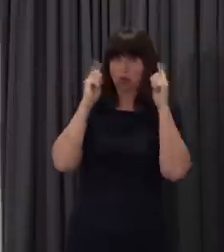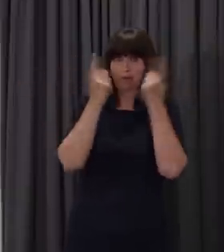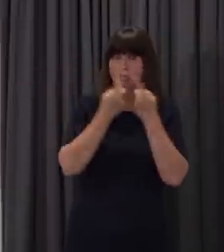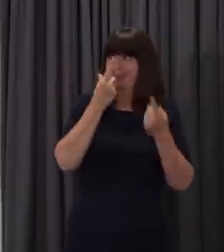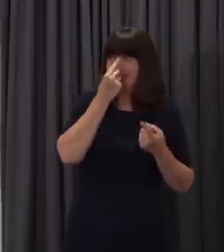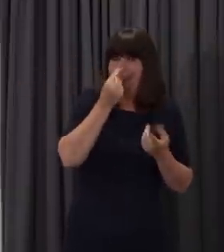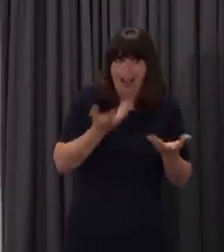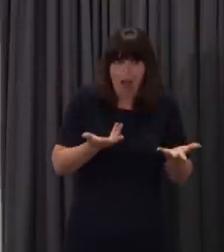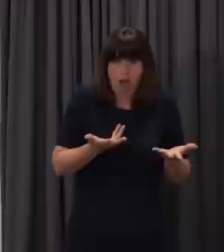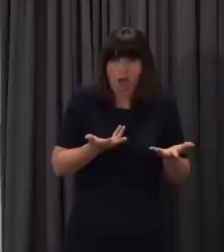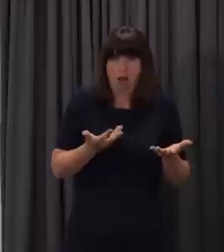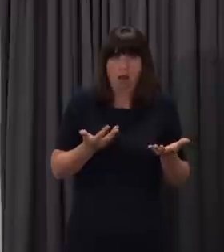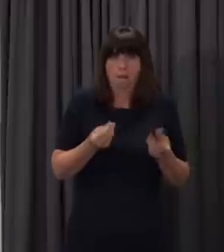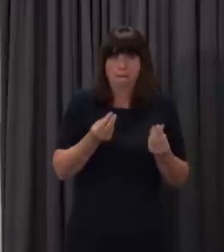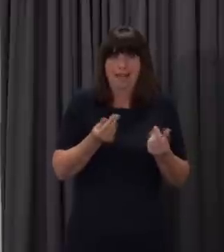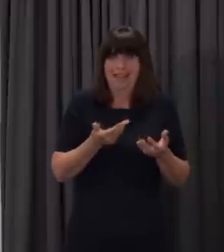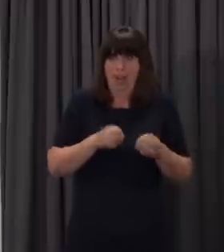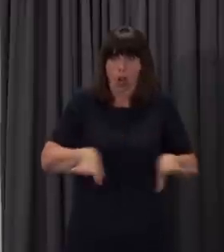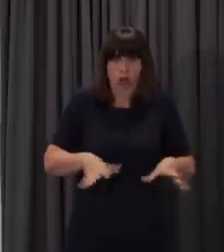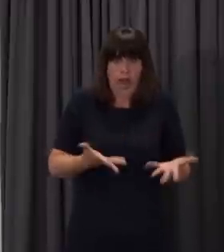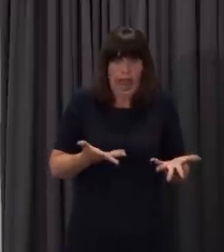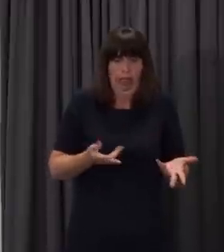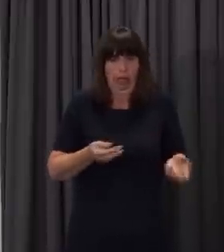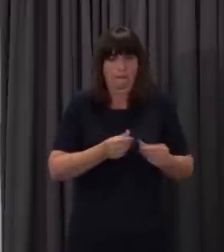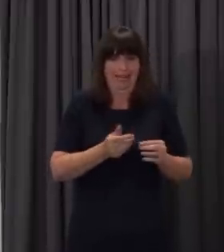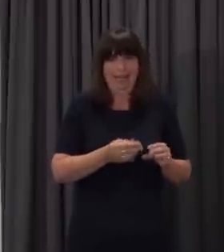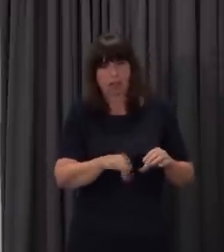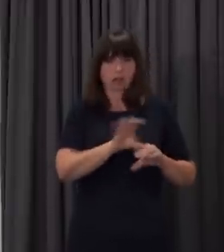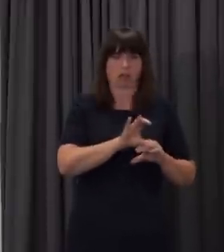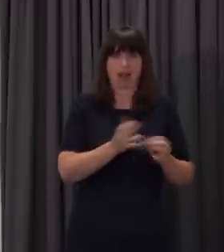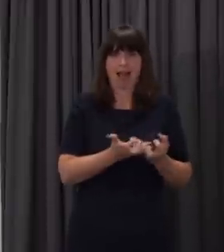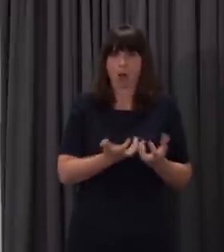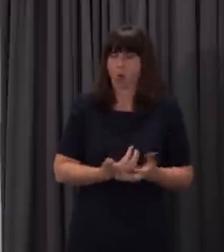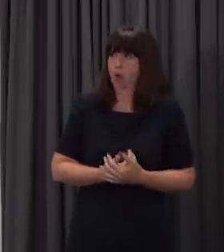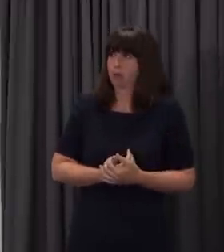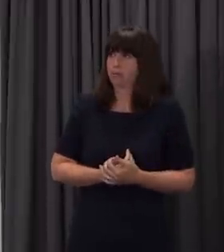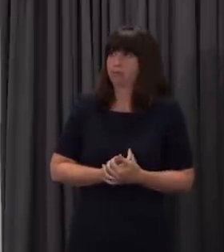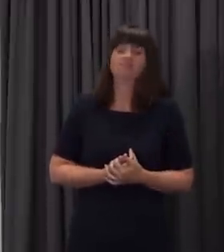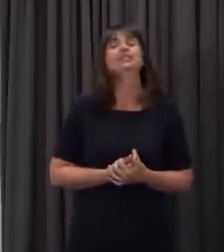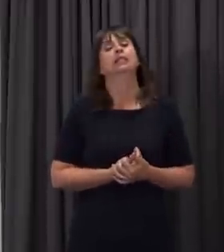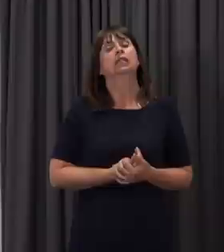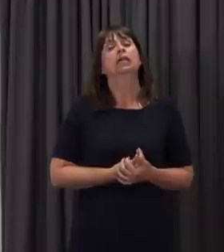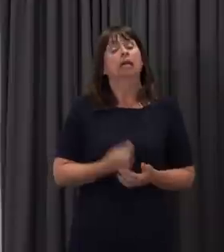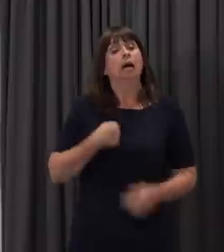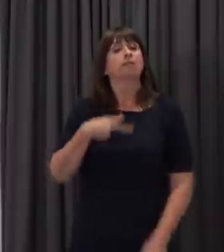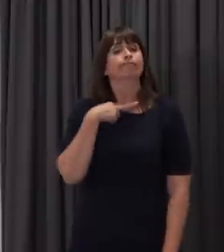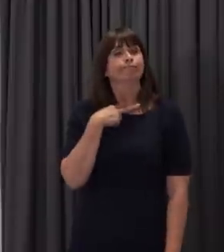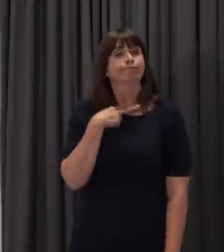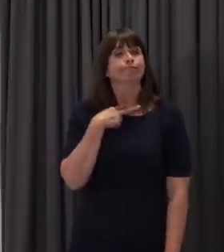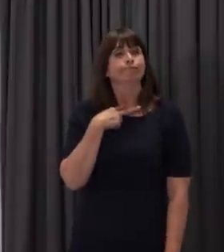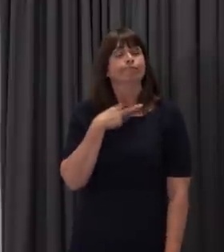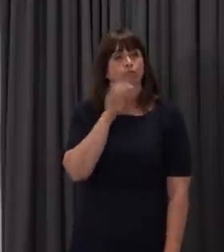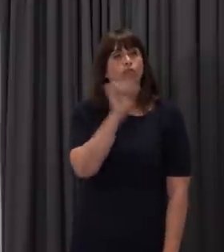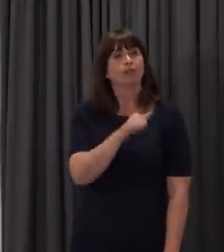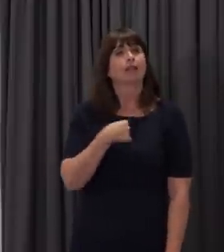Well, thank you, Jordan. Can I say it is a source of disappointment to me that